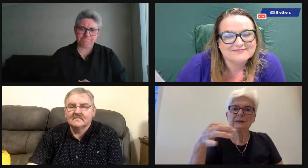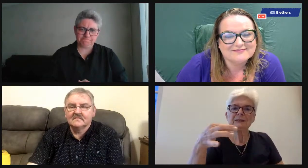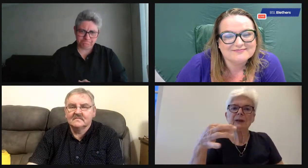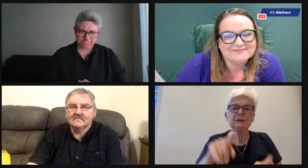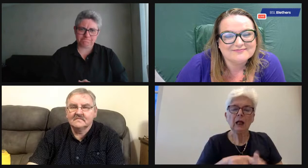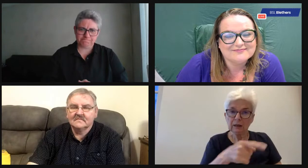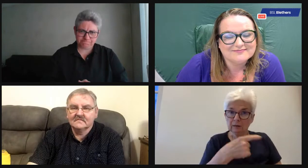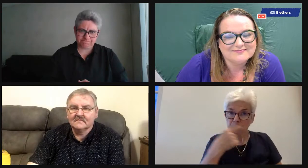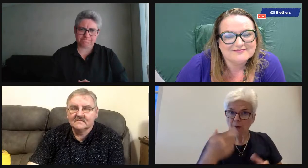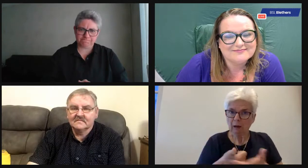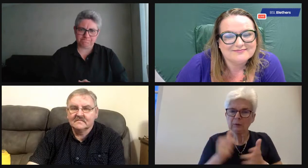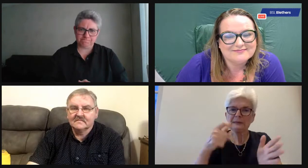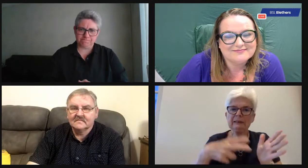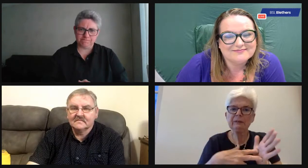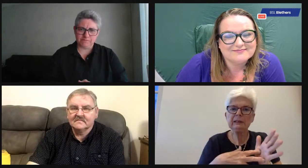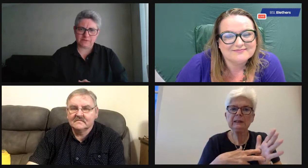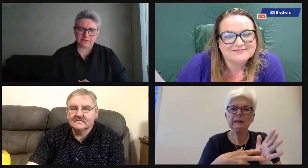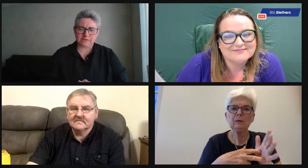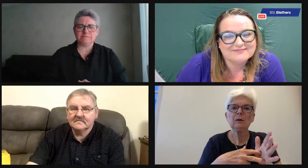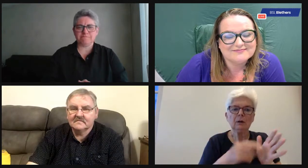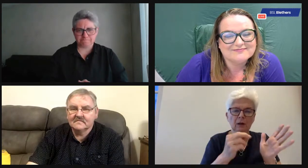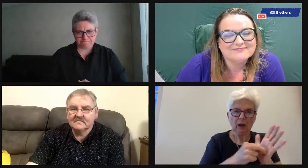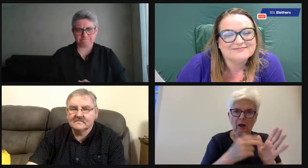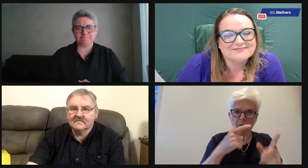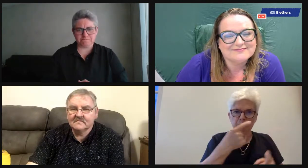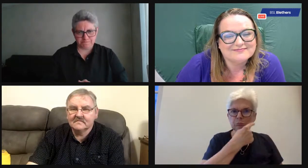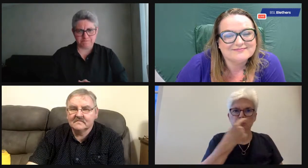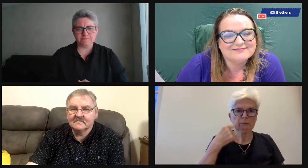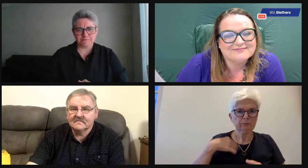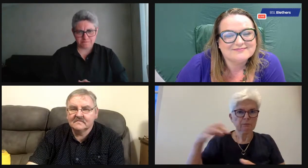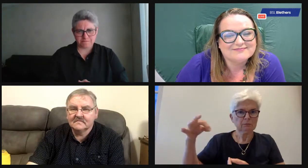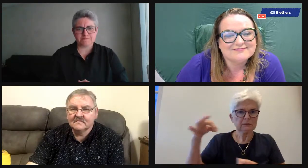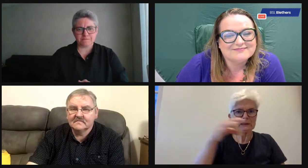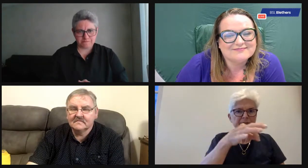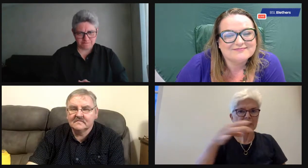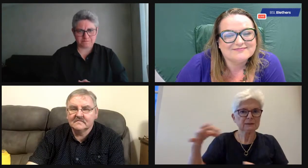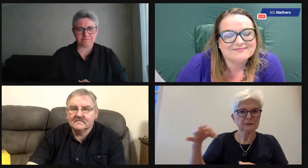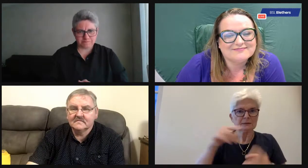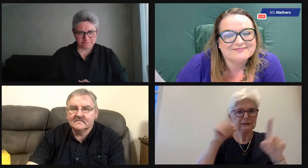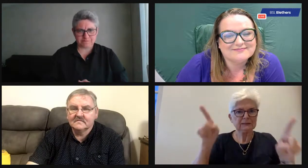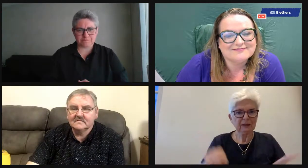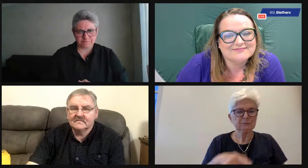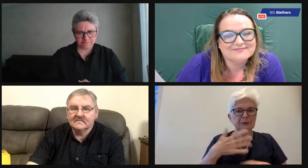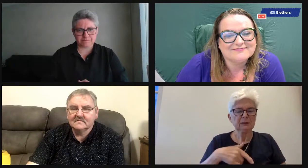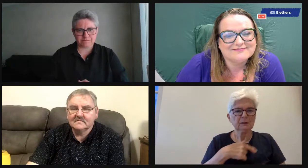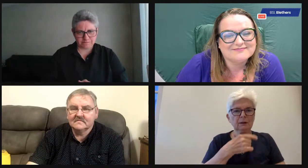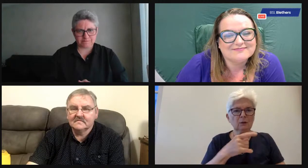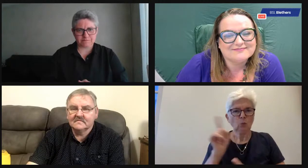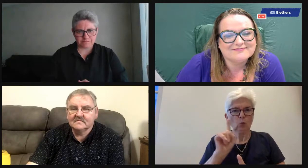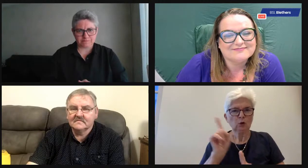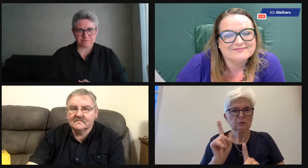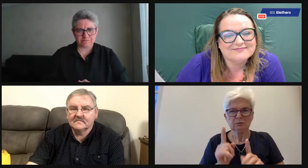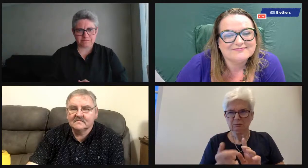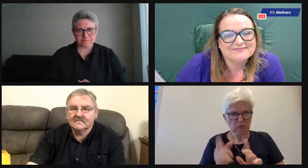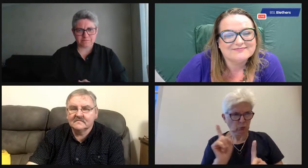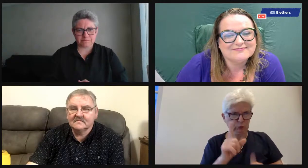rewards system. So that people had something that they could take away. They could put in their CV